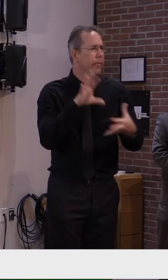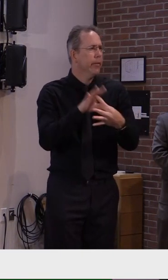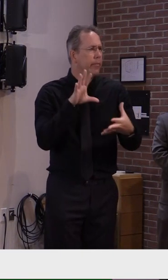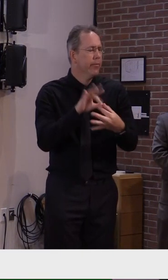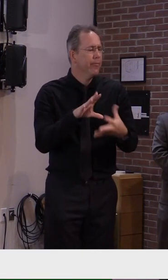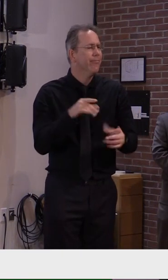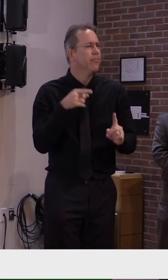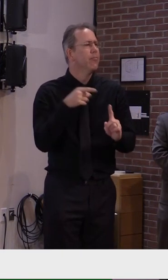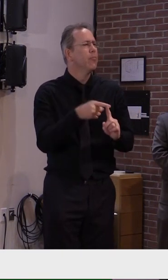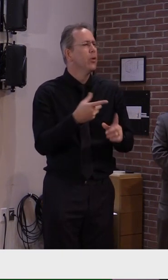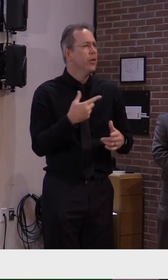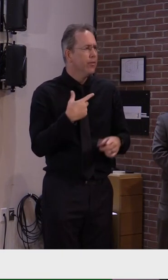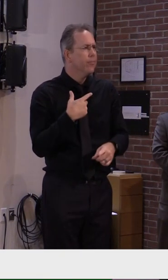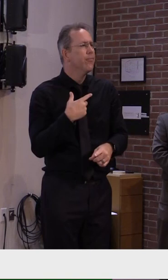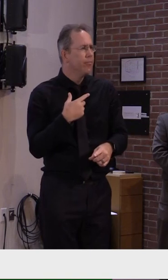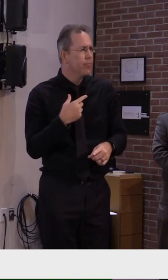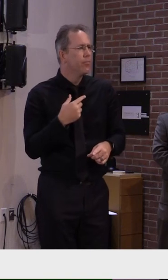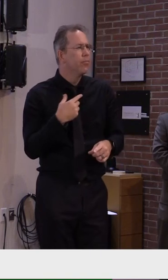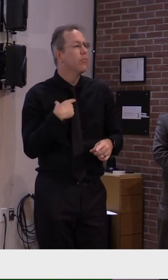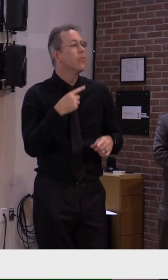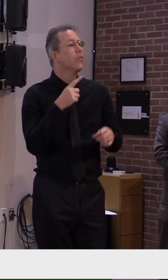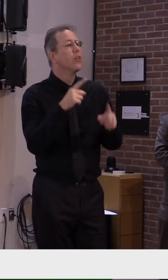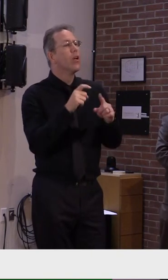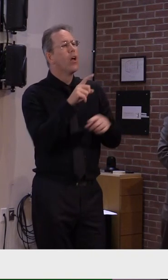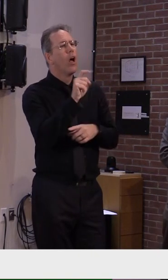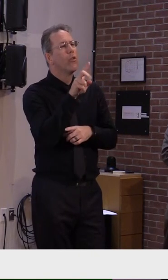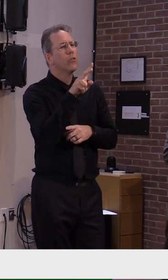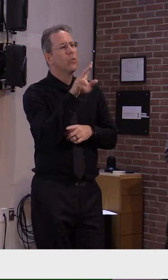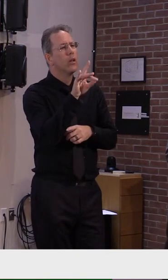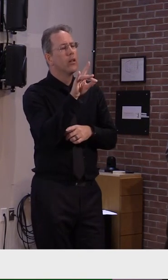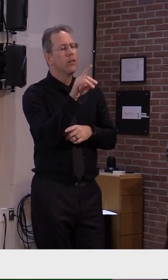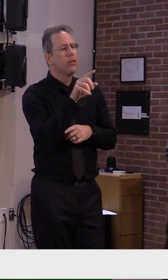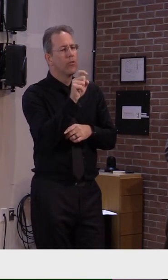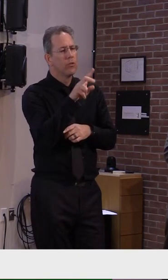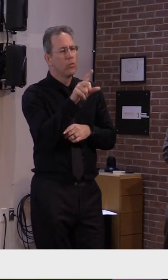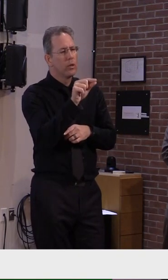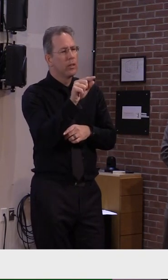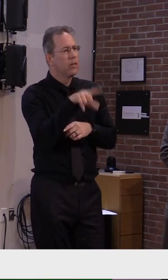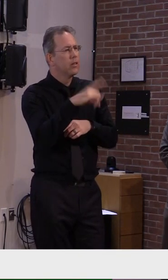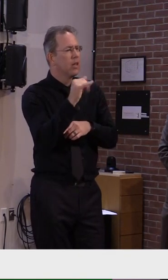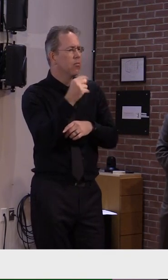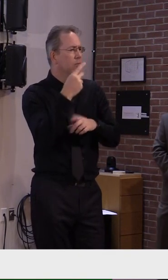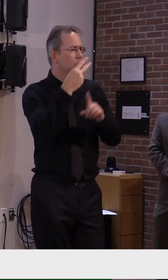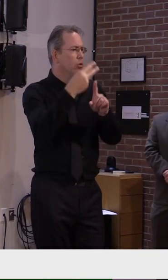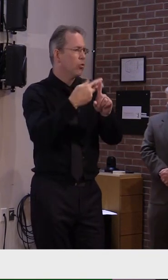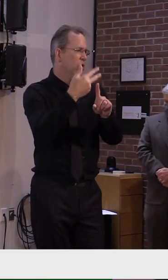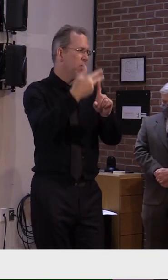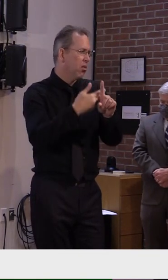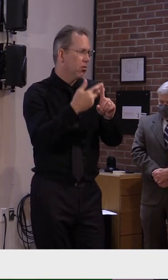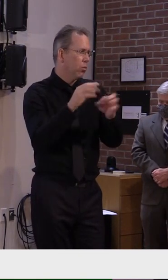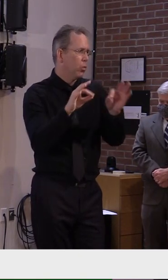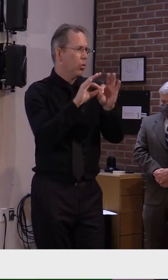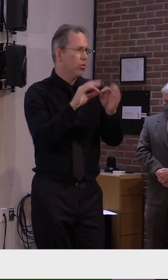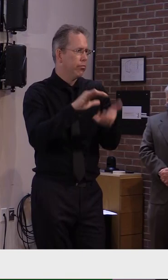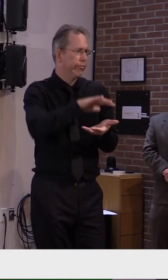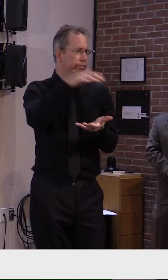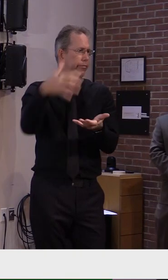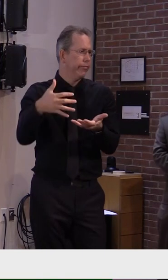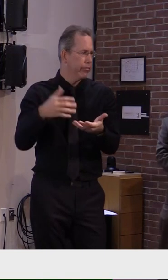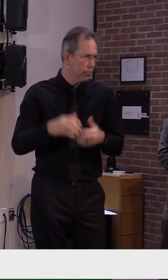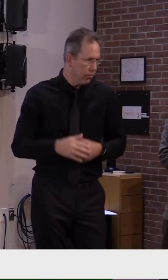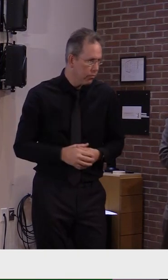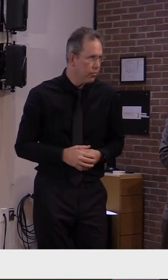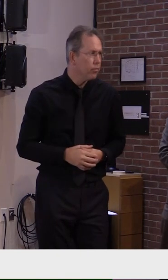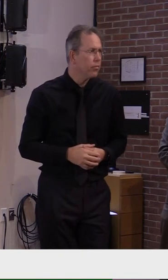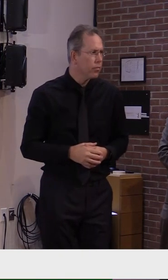we're in pretty good shape on all supplies, with two exceptions that we've talked about pretty consistently. The first is N95 masks, and the